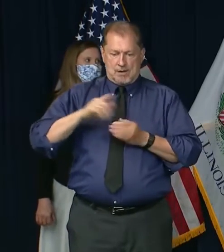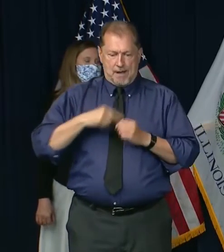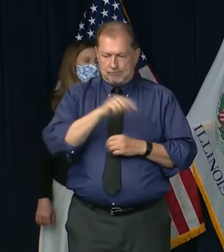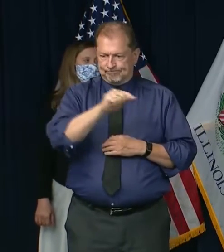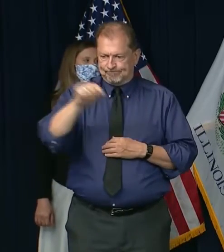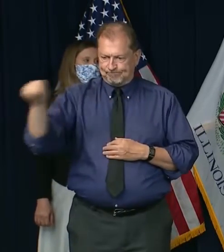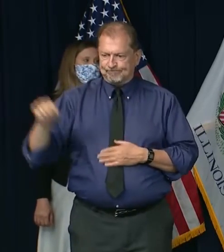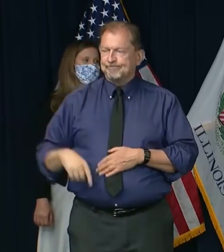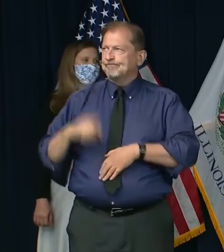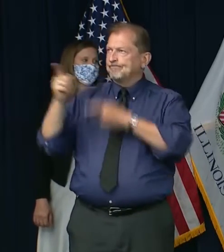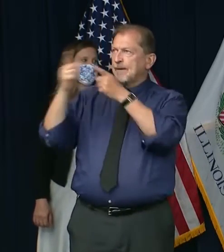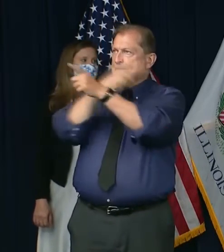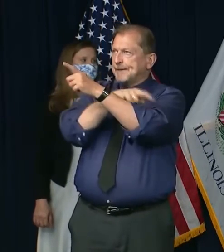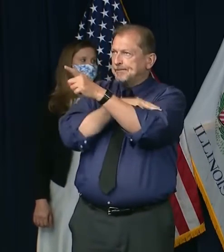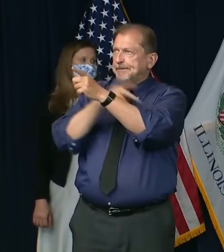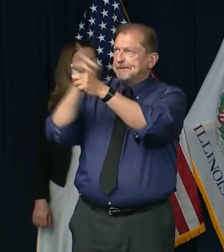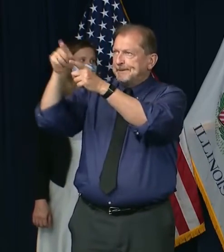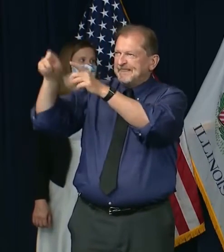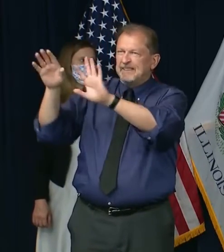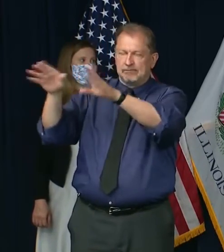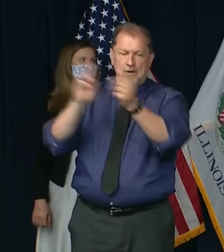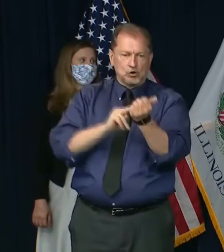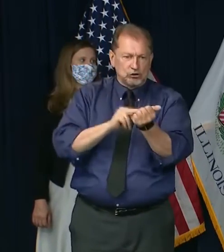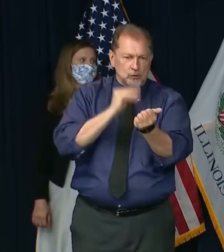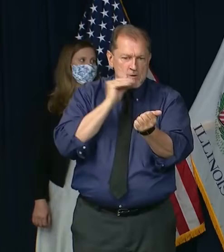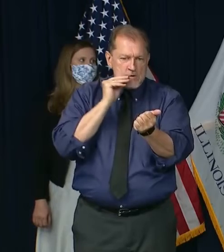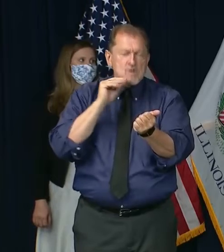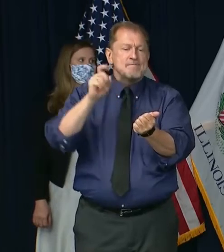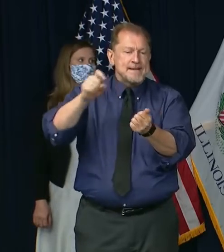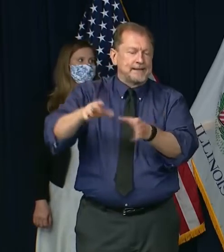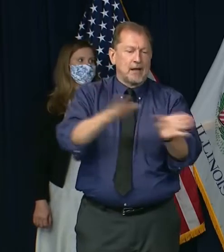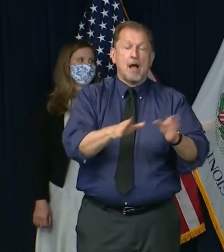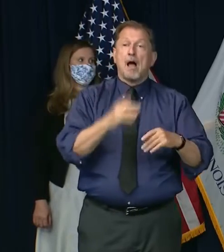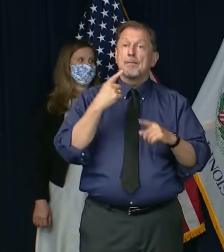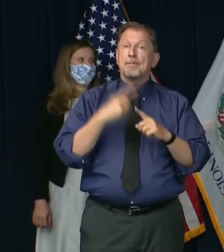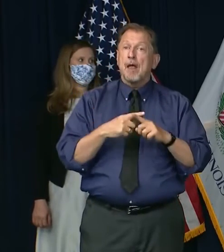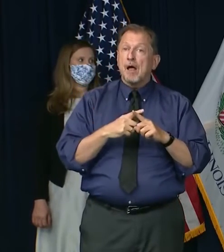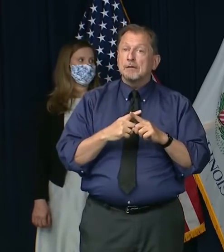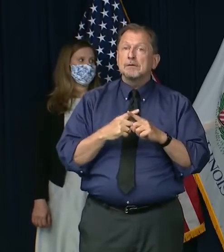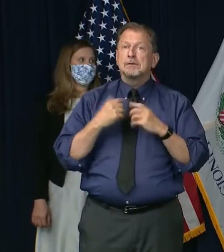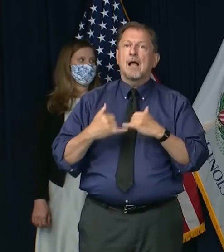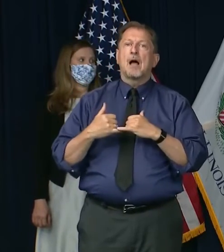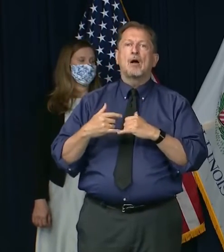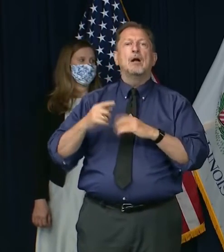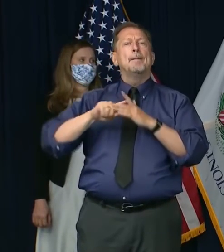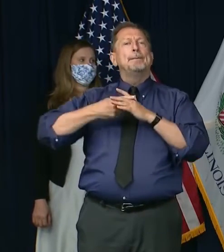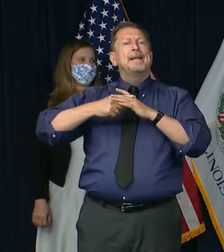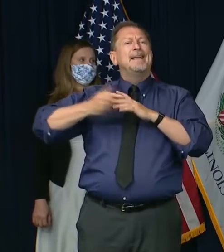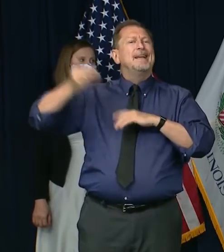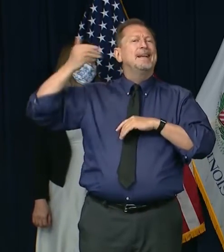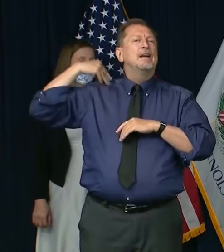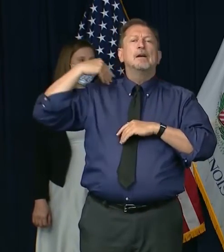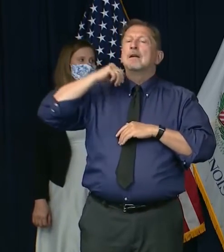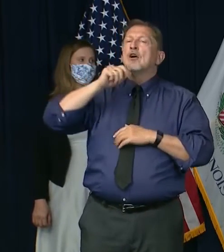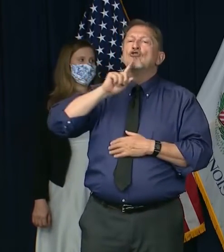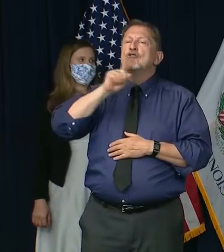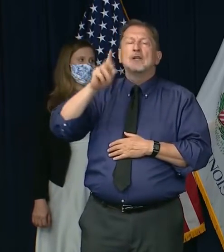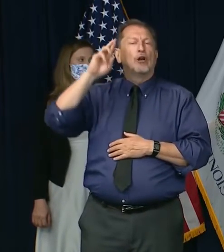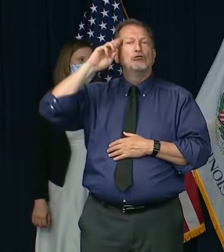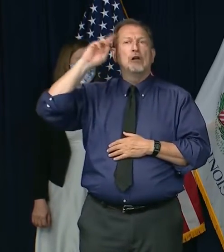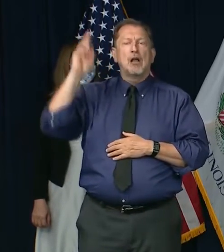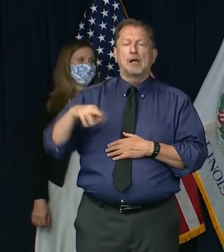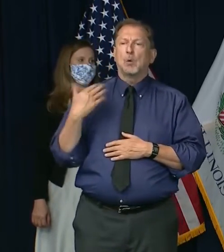care institutions and others and who to protect. You know, very importantly, at the very beginning, we did not know the